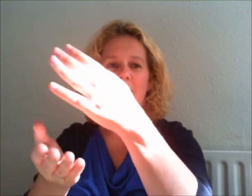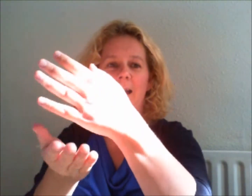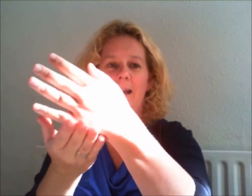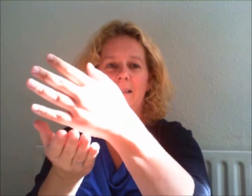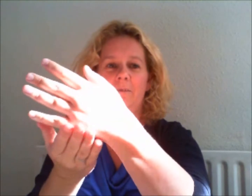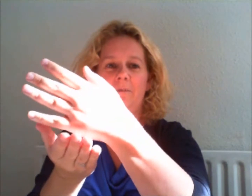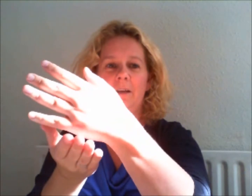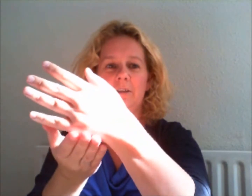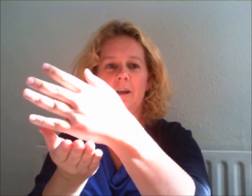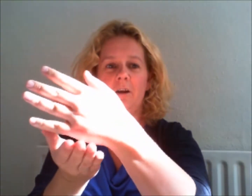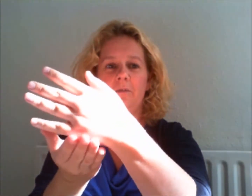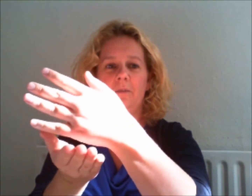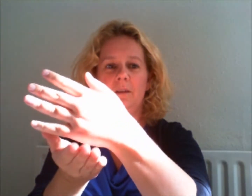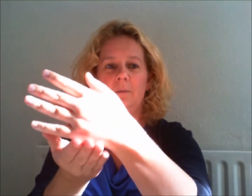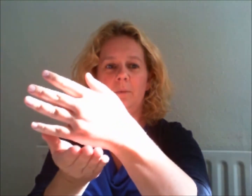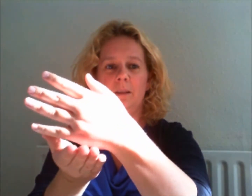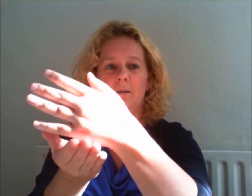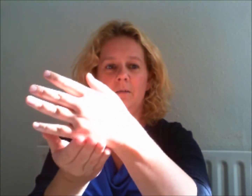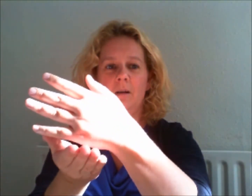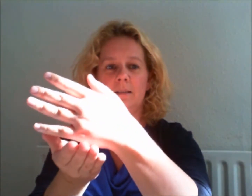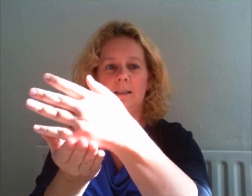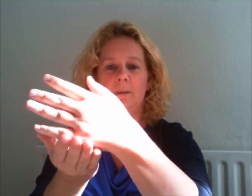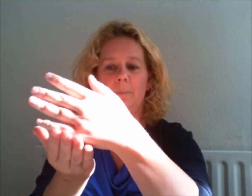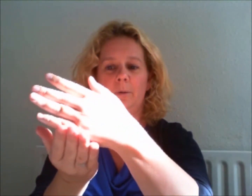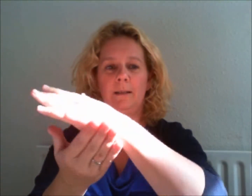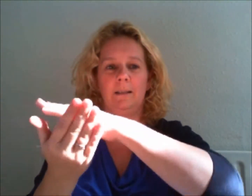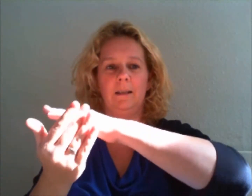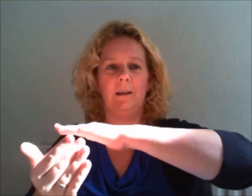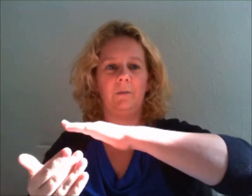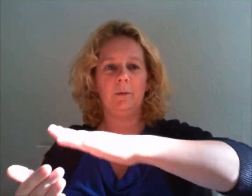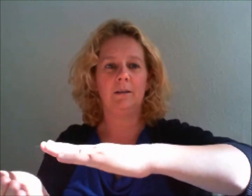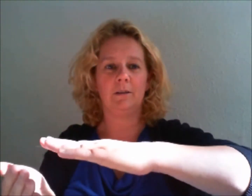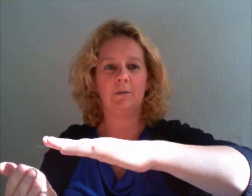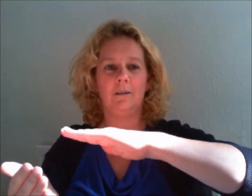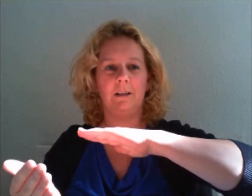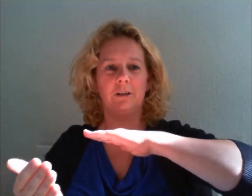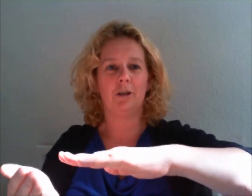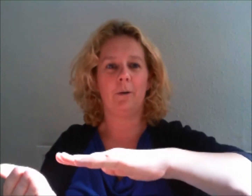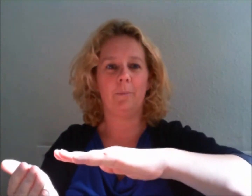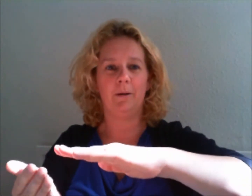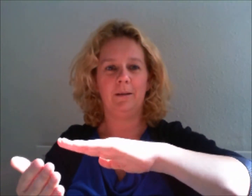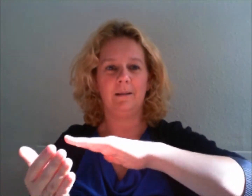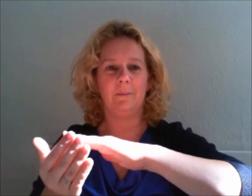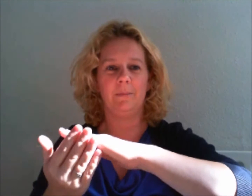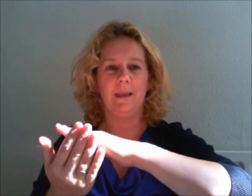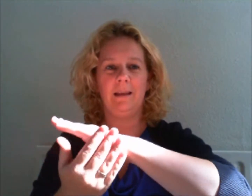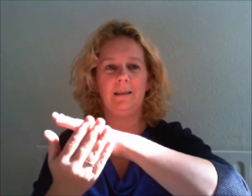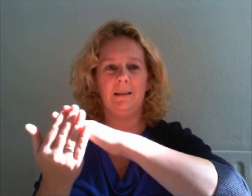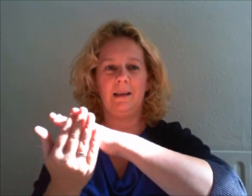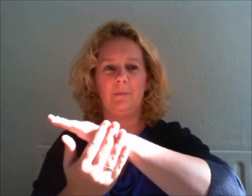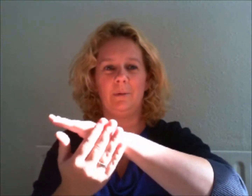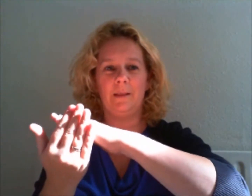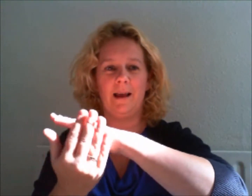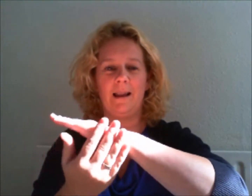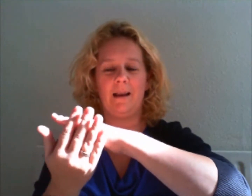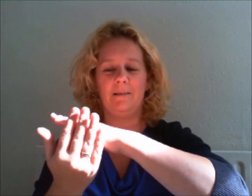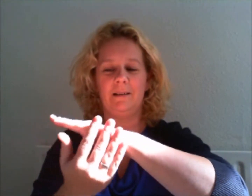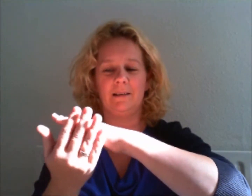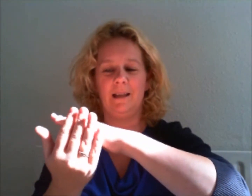And then finish off with the karate point. If you're going to karate chop something, it would be that area just